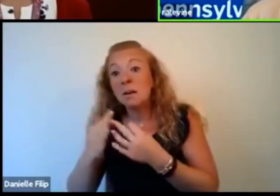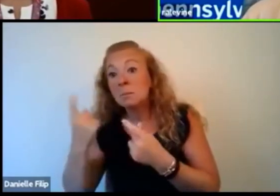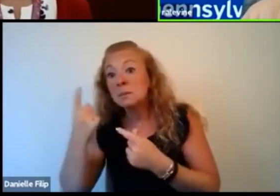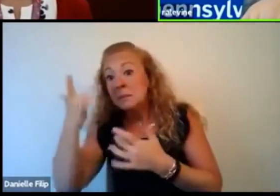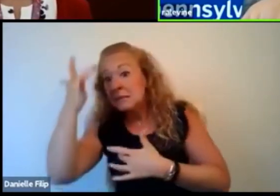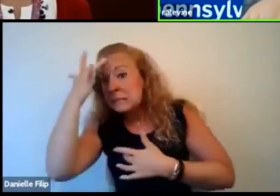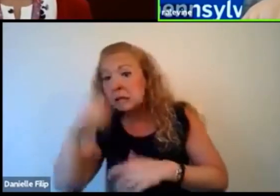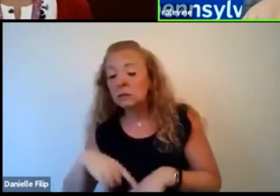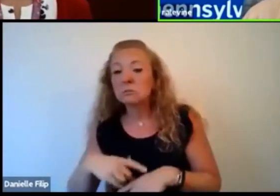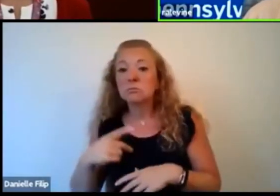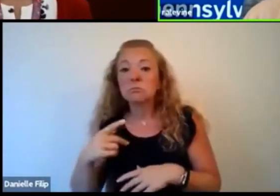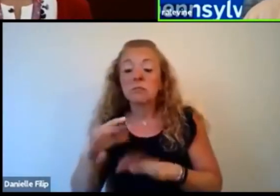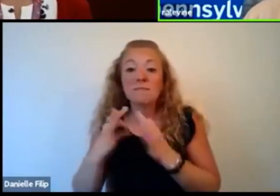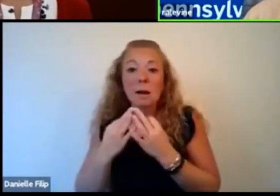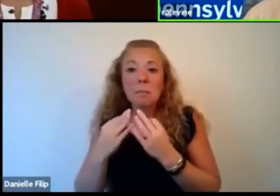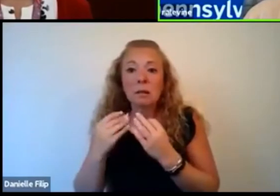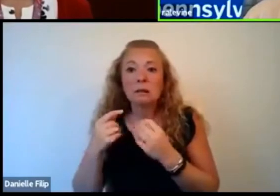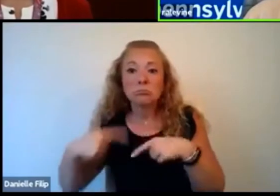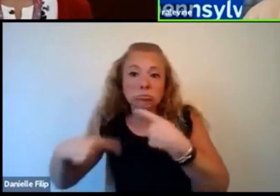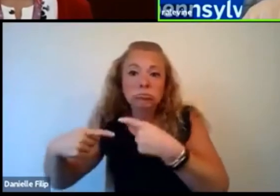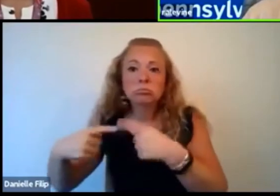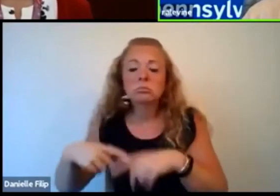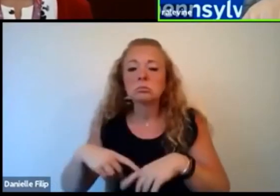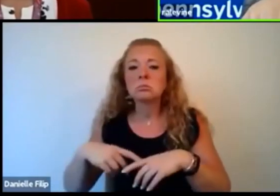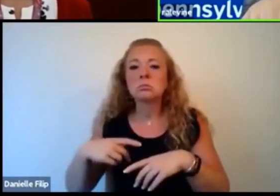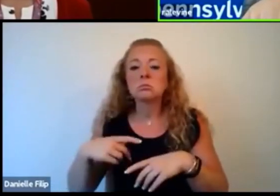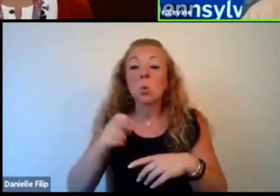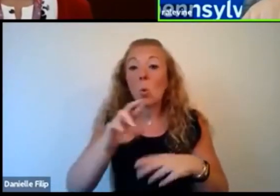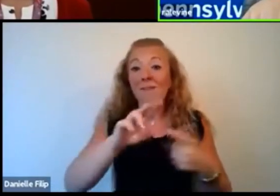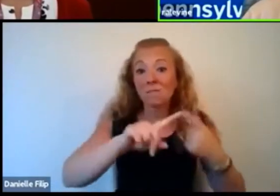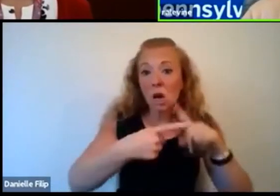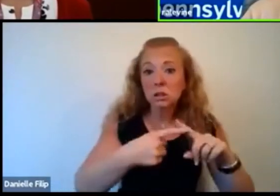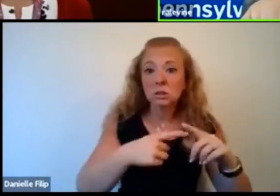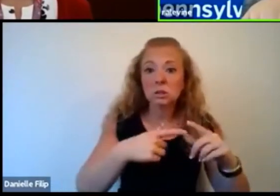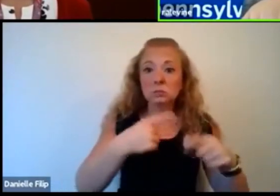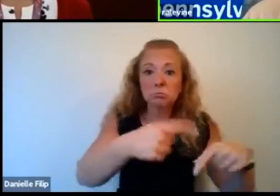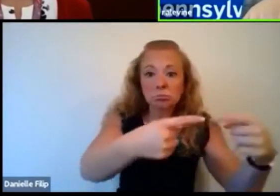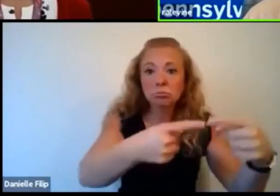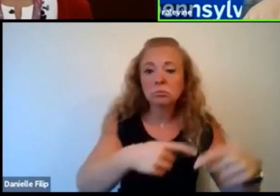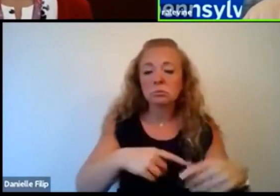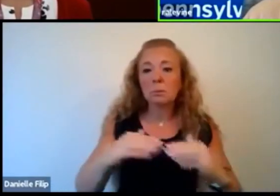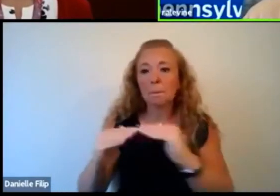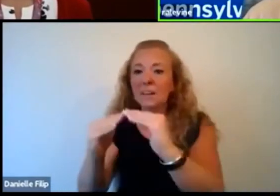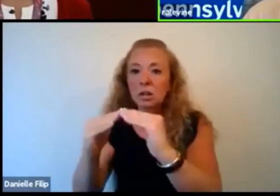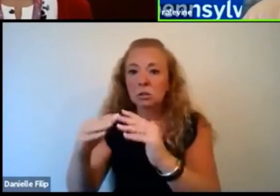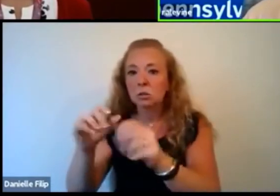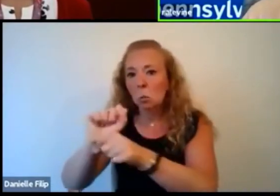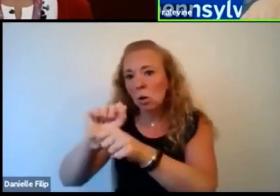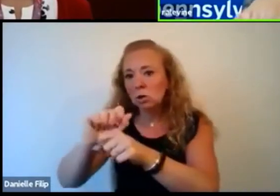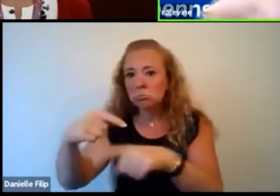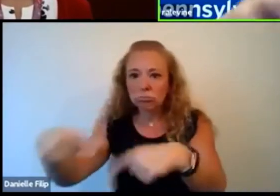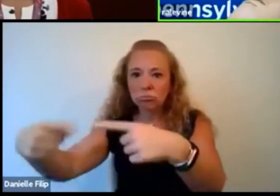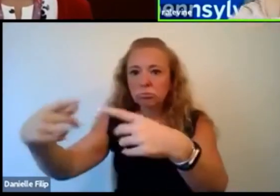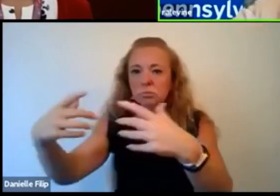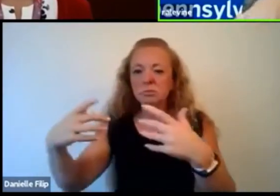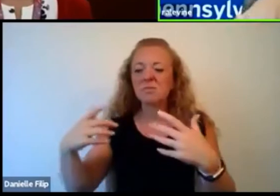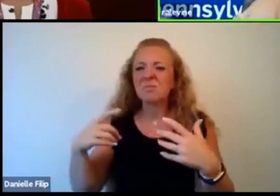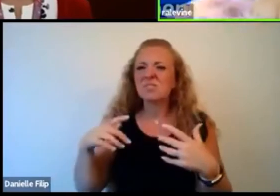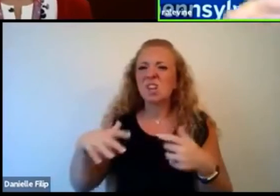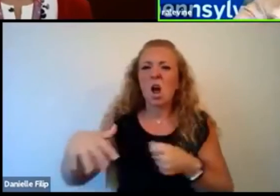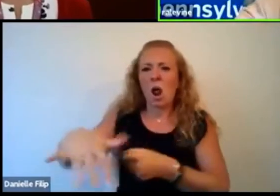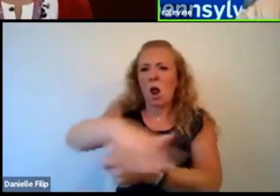disagreements and things like that. And then your peers and your friends. And, you know, we all have that stress